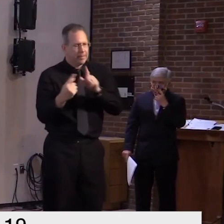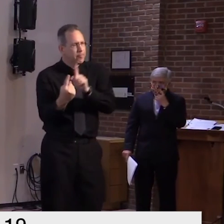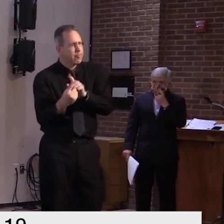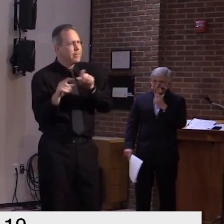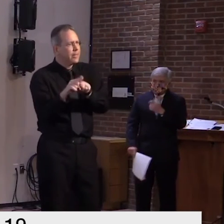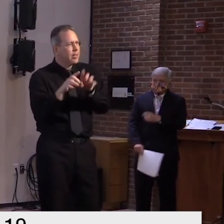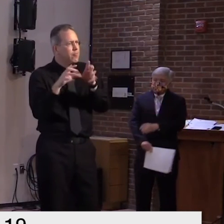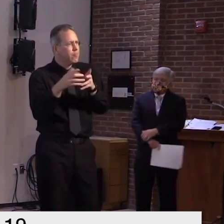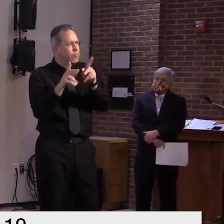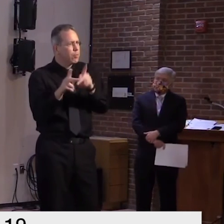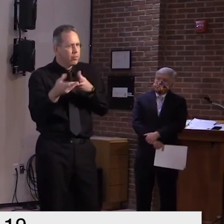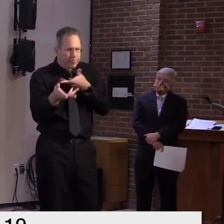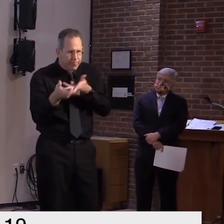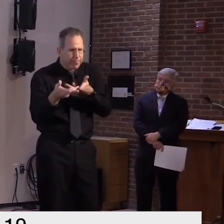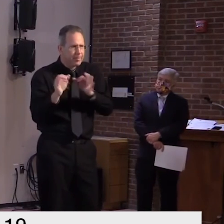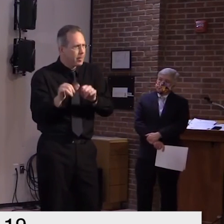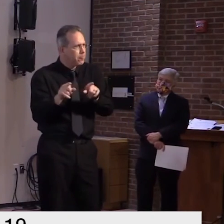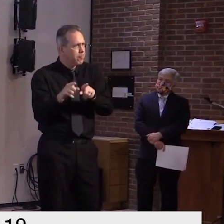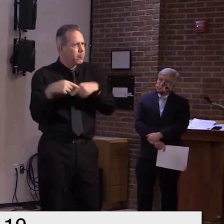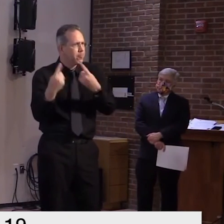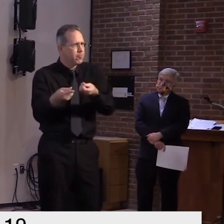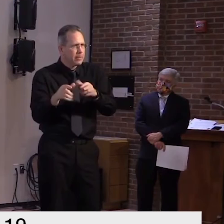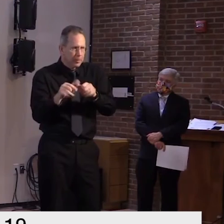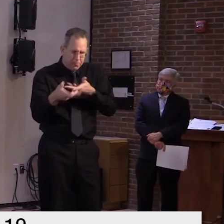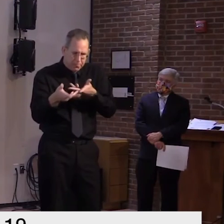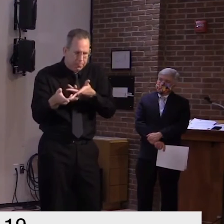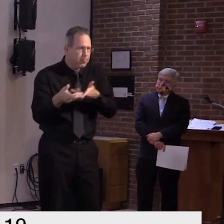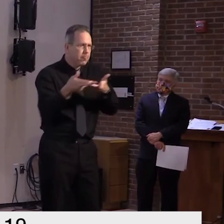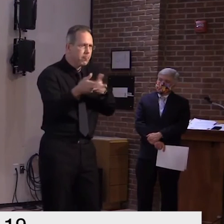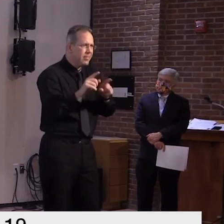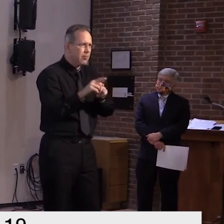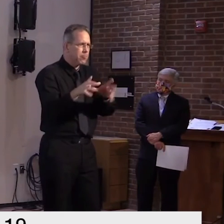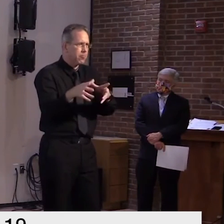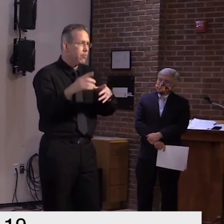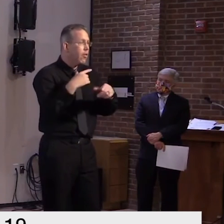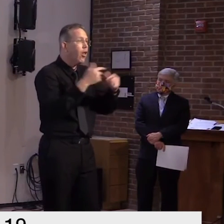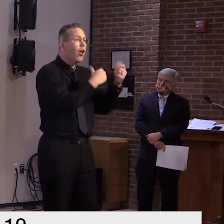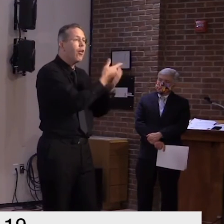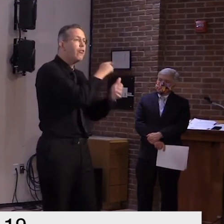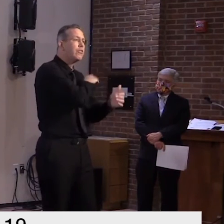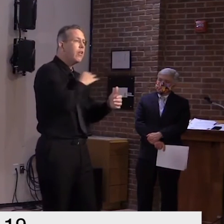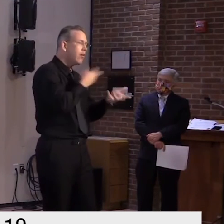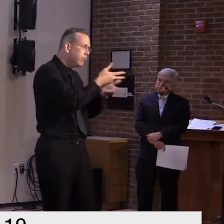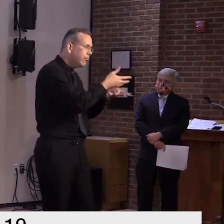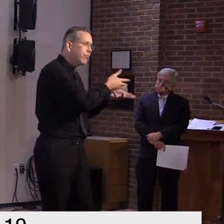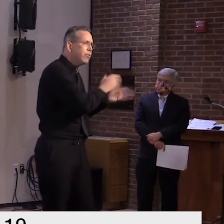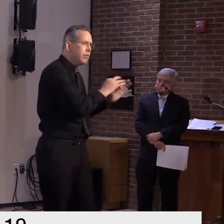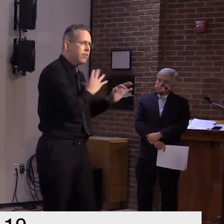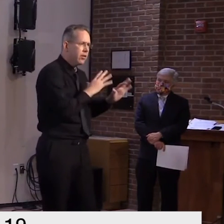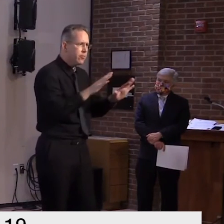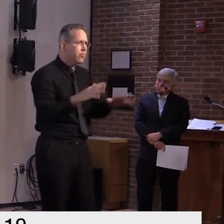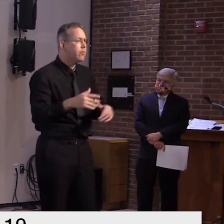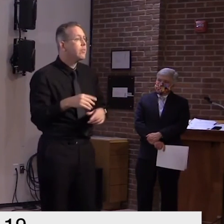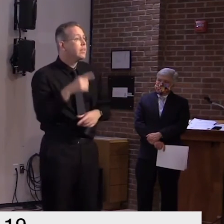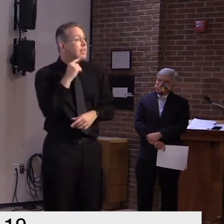we don't just test the whole facility we test the whole facility on a sequential schedule over a 10 to